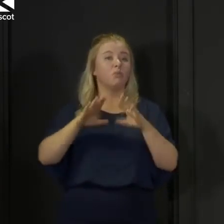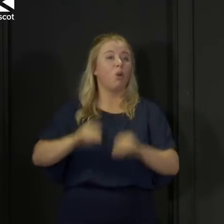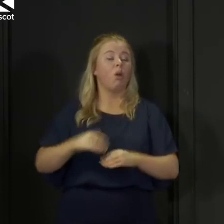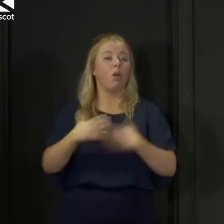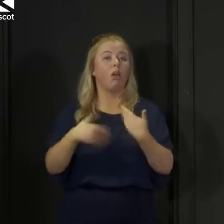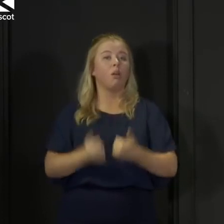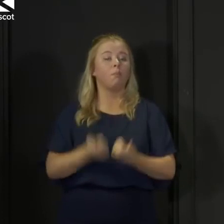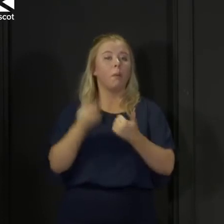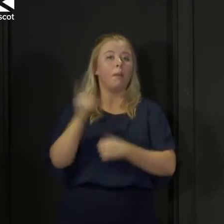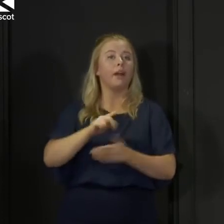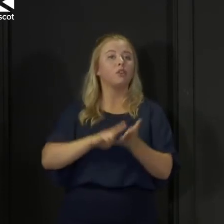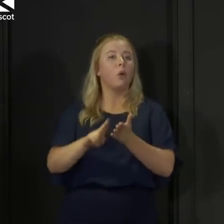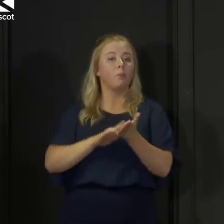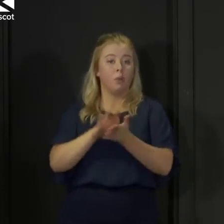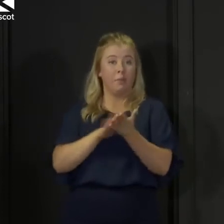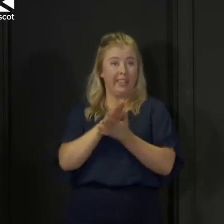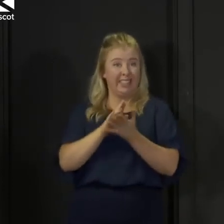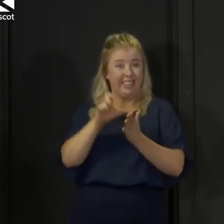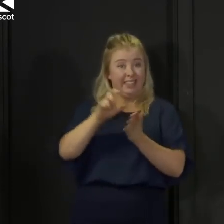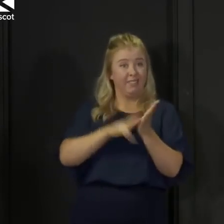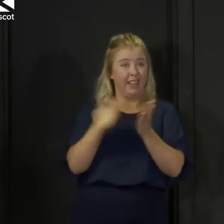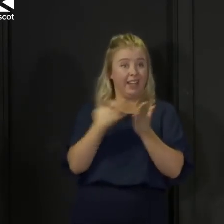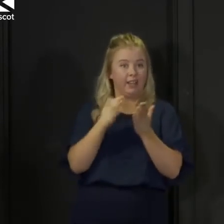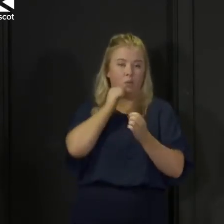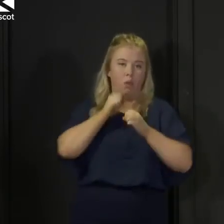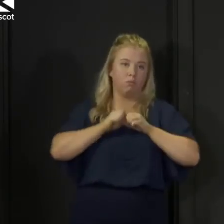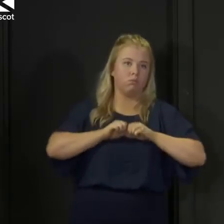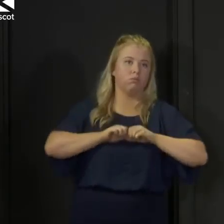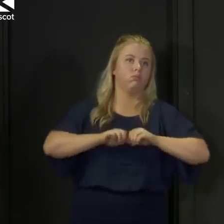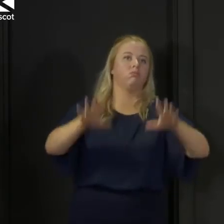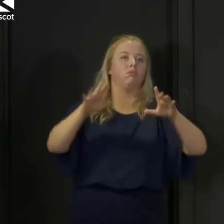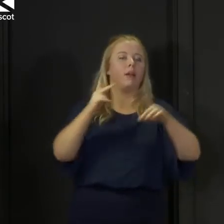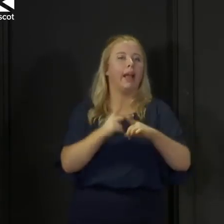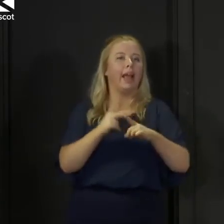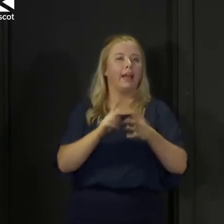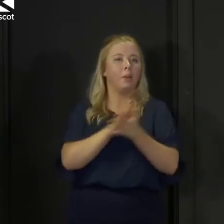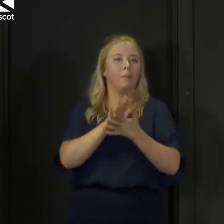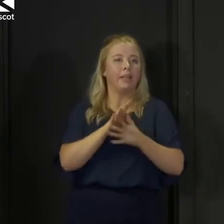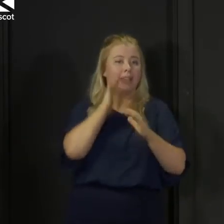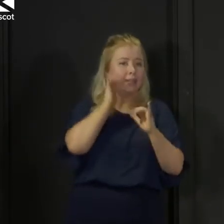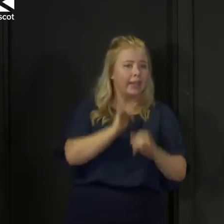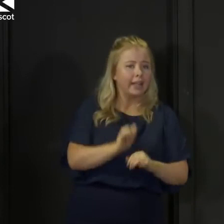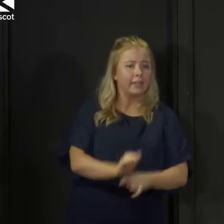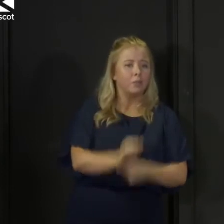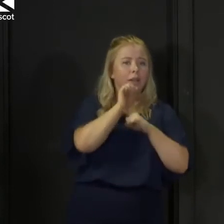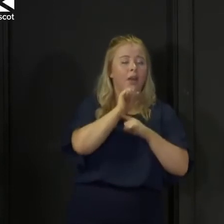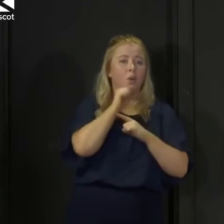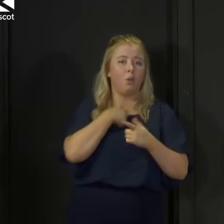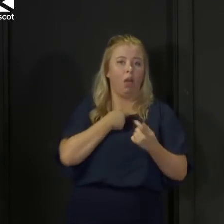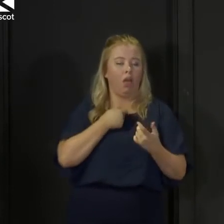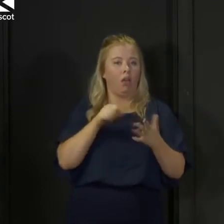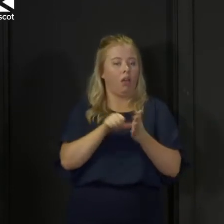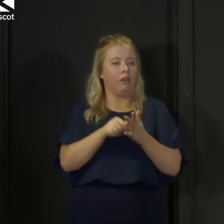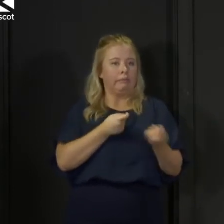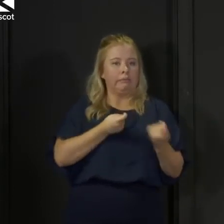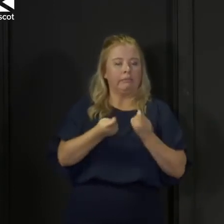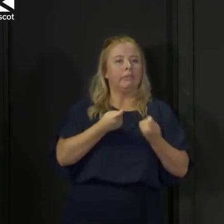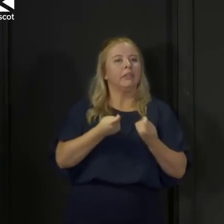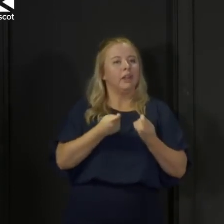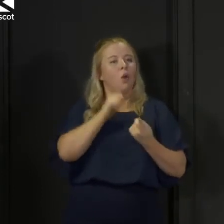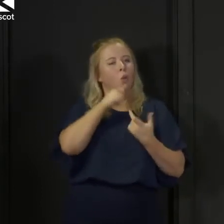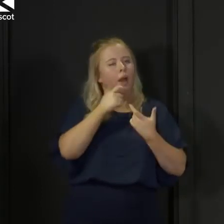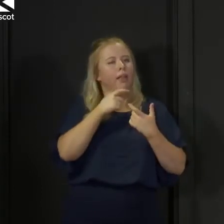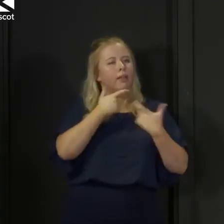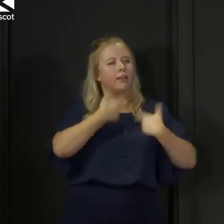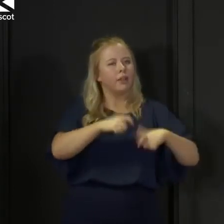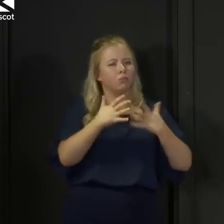control again and Test and Protect will then struggle to cope. We will be able to scale up its capacity, but a bit like we've